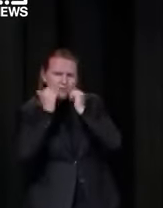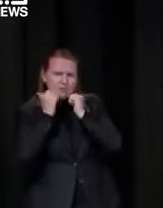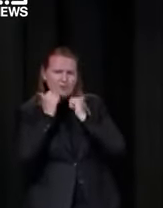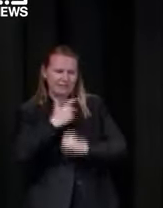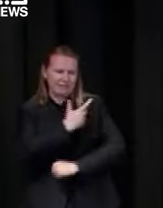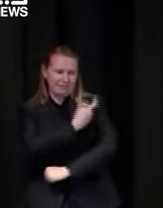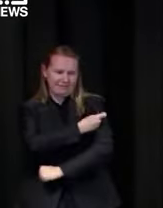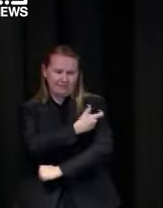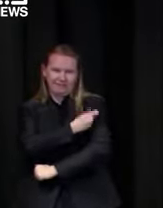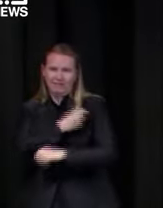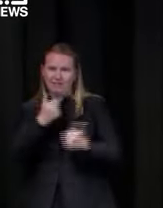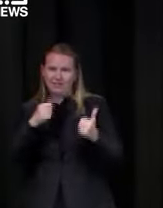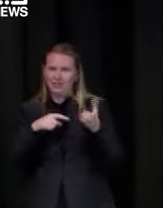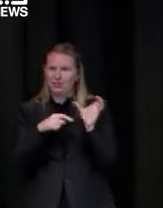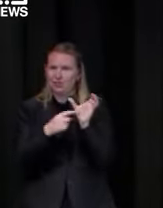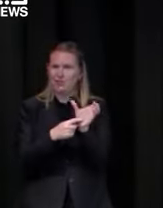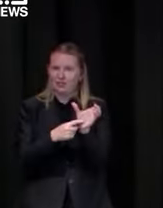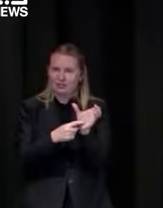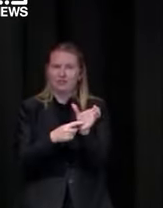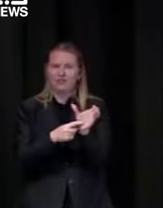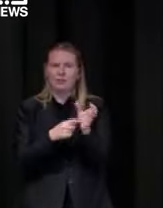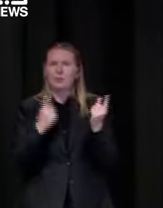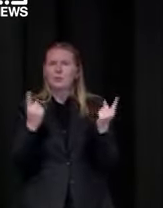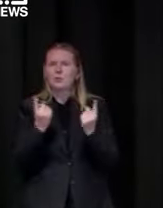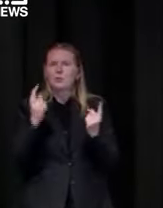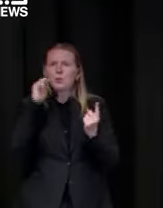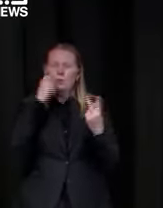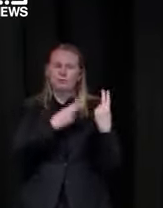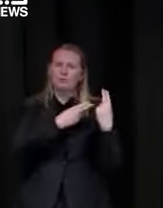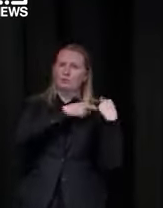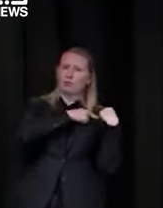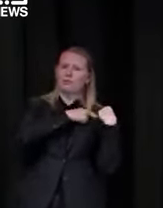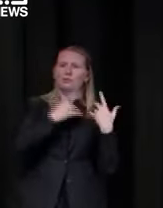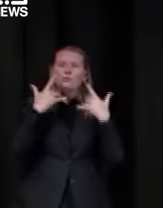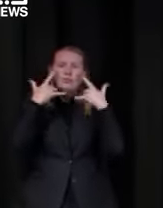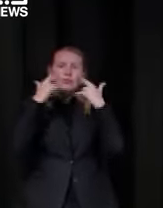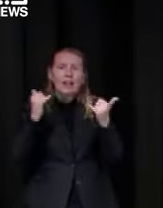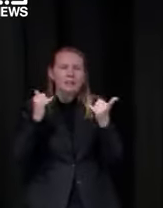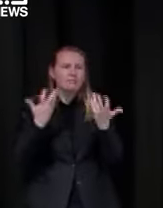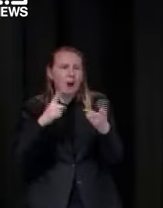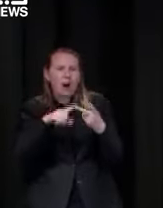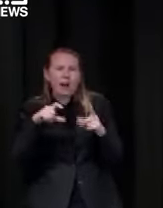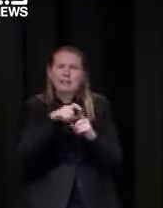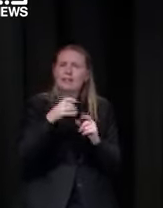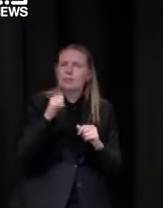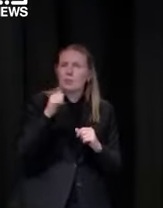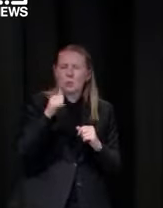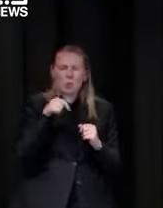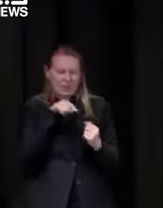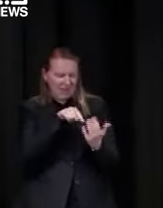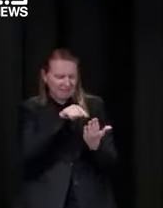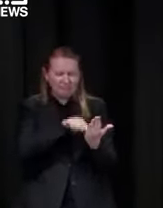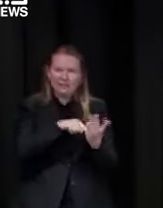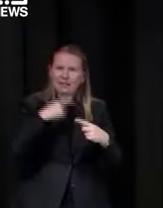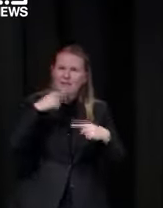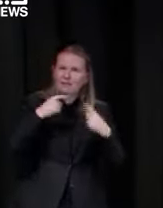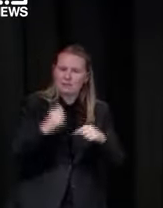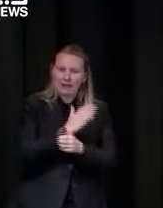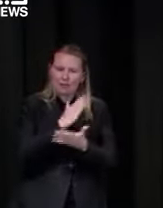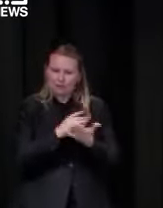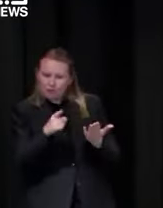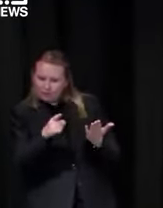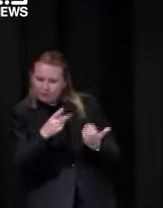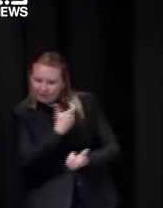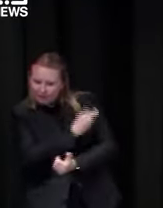is that going to fall to junior staff wait staff for example to be checking ids checking vaccination passports well no